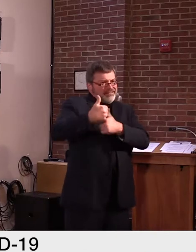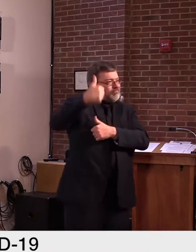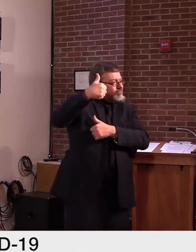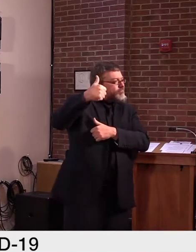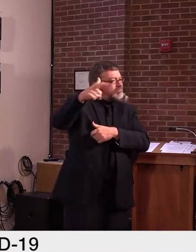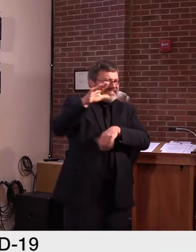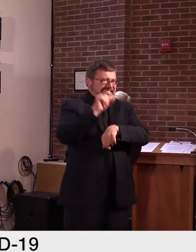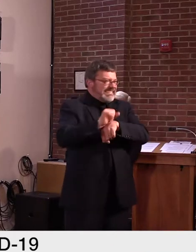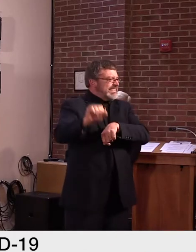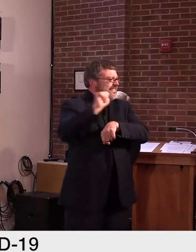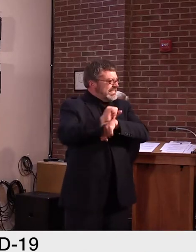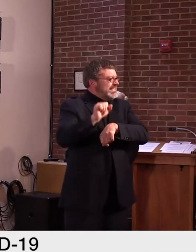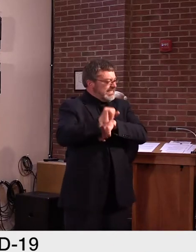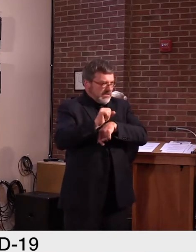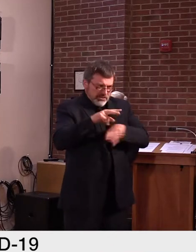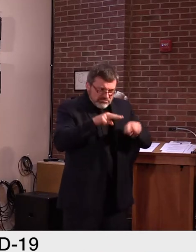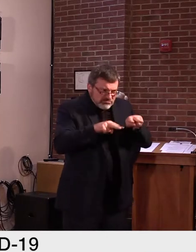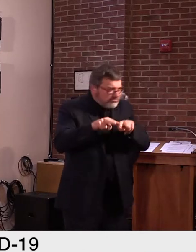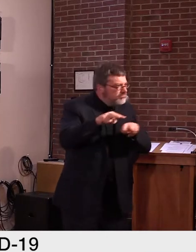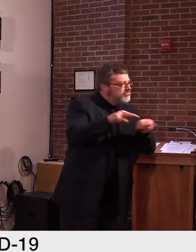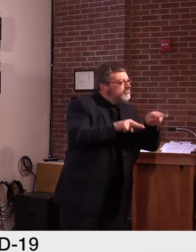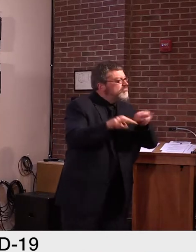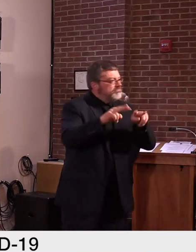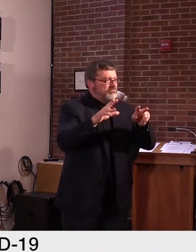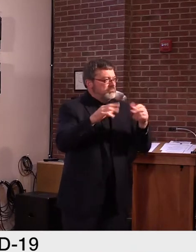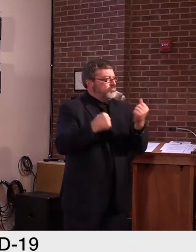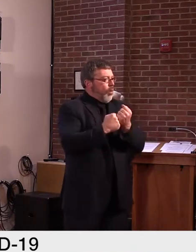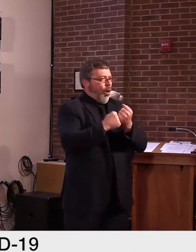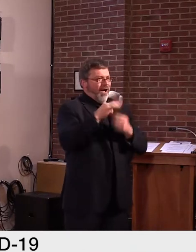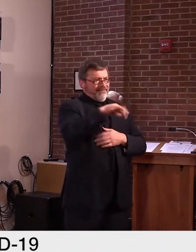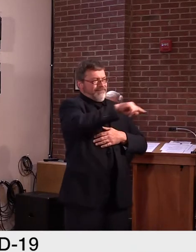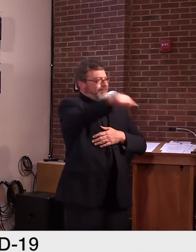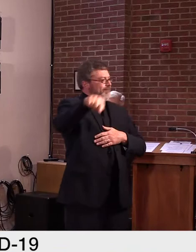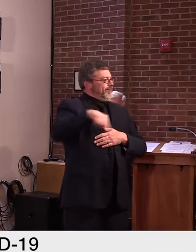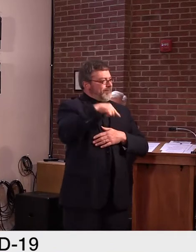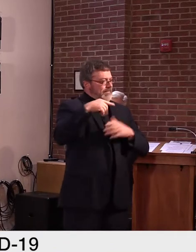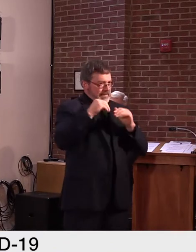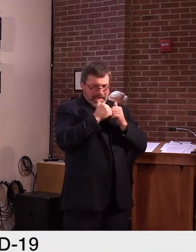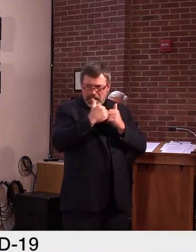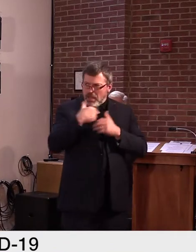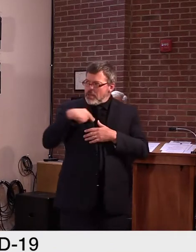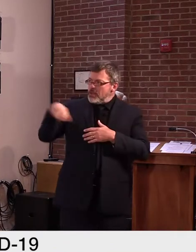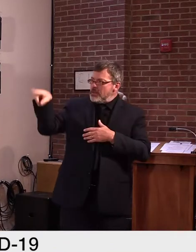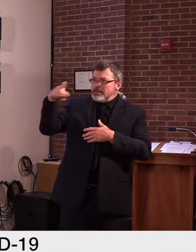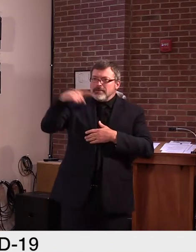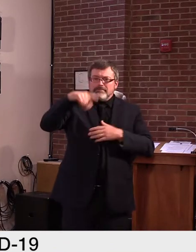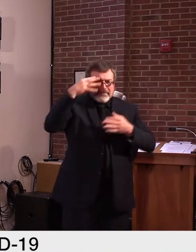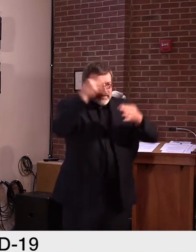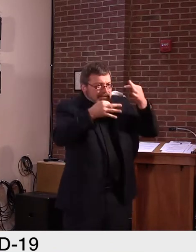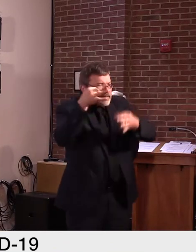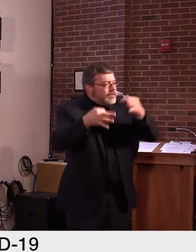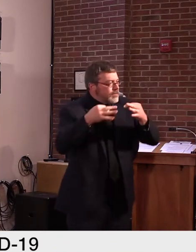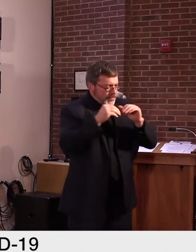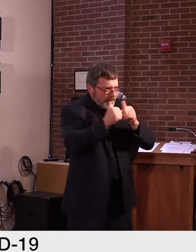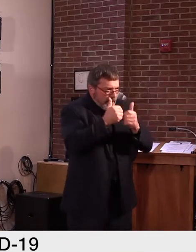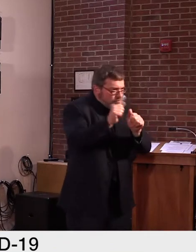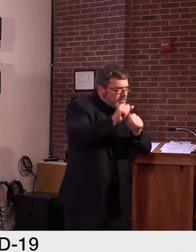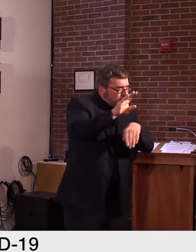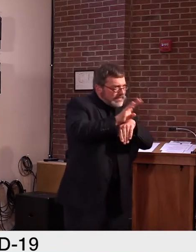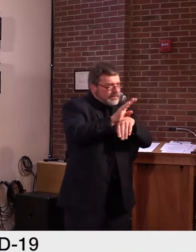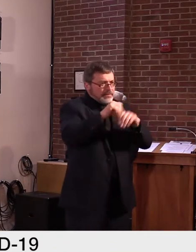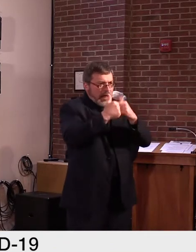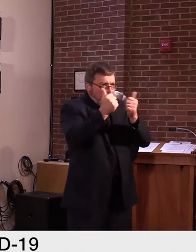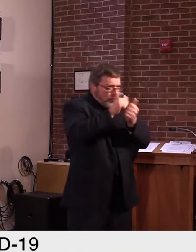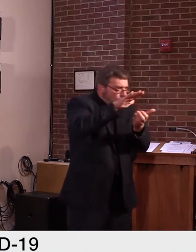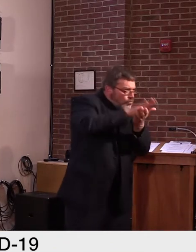to know they have our support when they have to make hard decisions, such as moving to remote learning, so that when